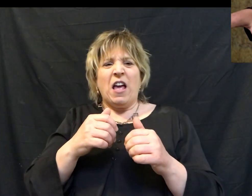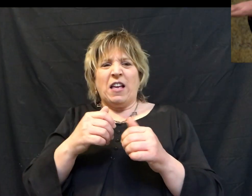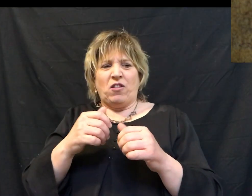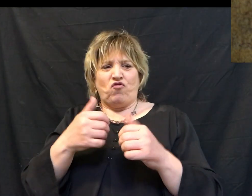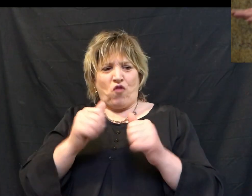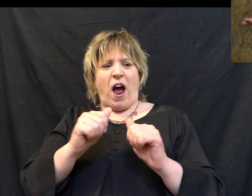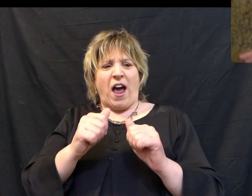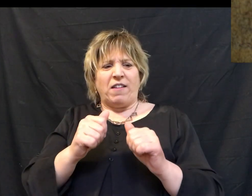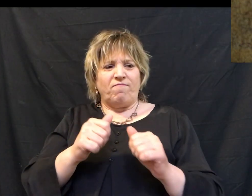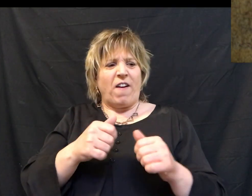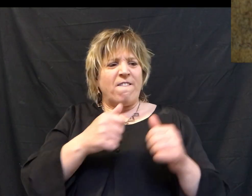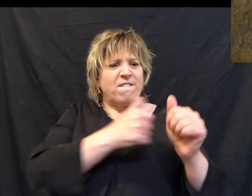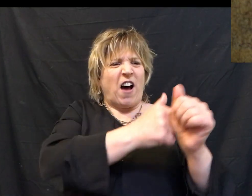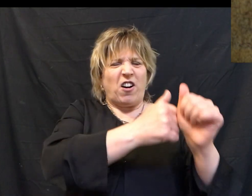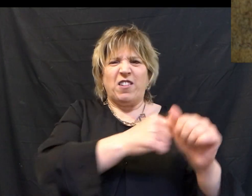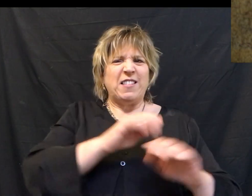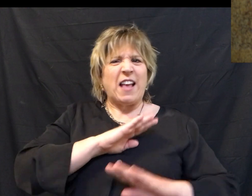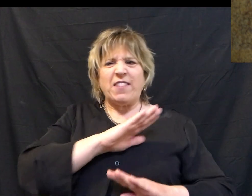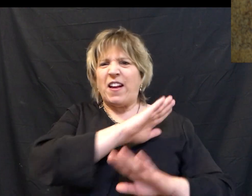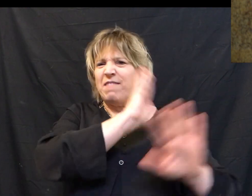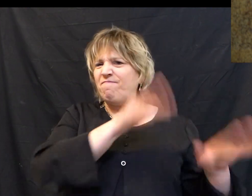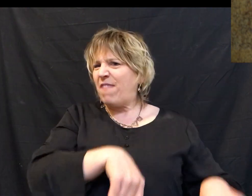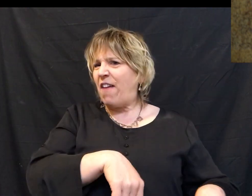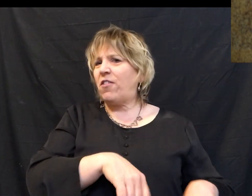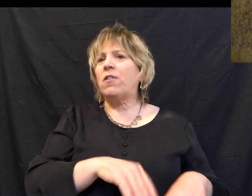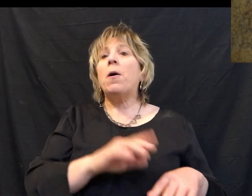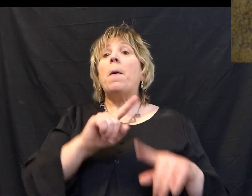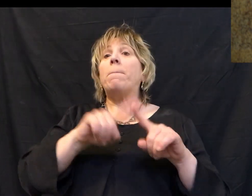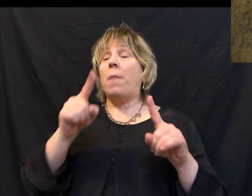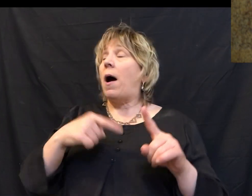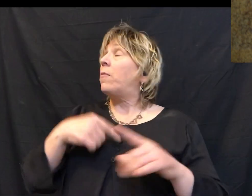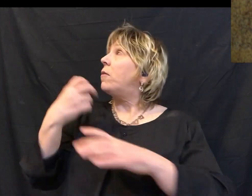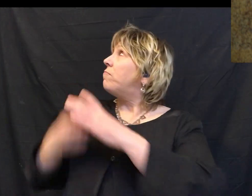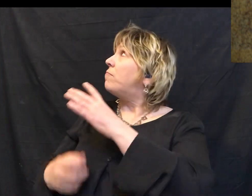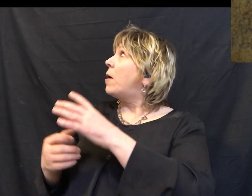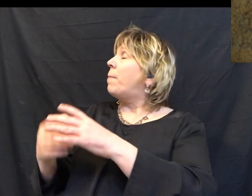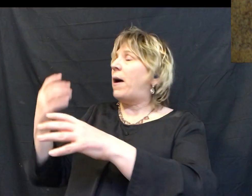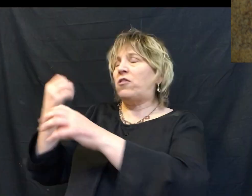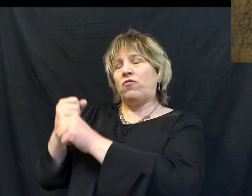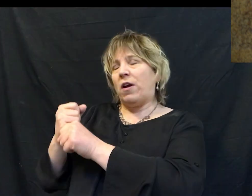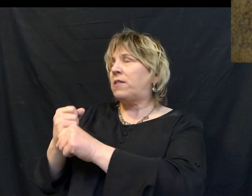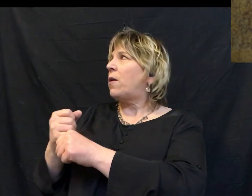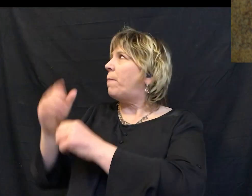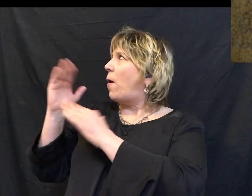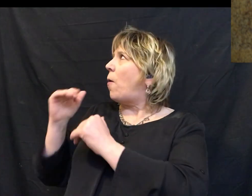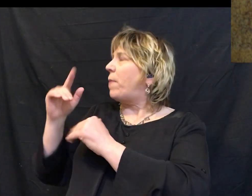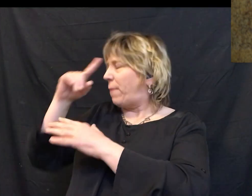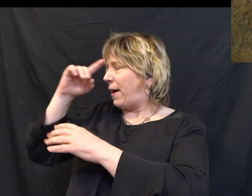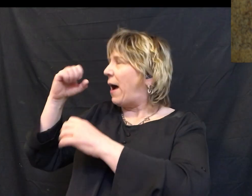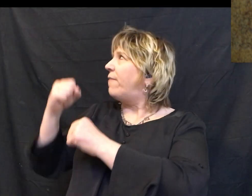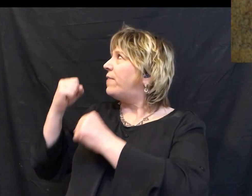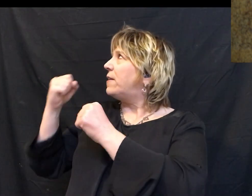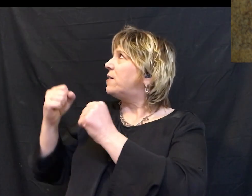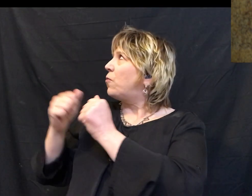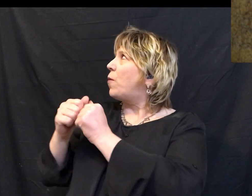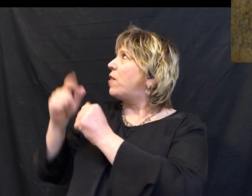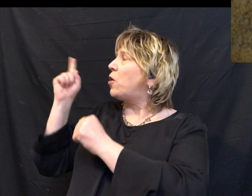things in my life that has never satisfied me, but I'm going to put my trust, my hope and my confidence in you. And as you